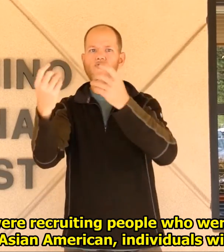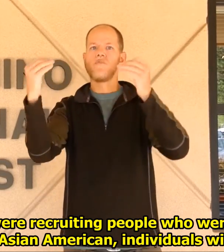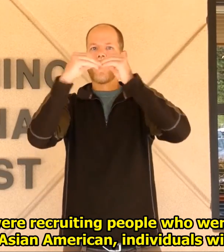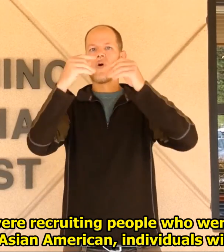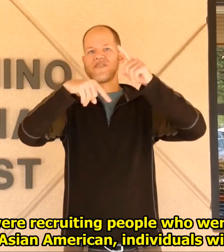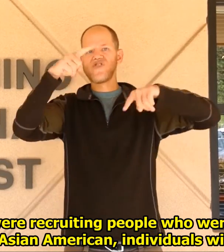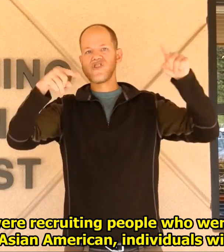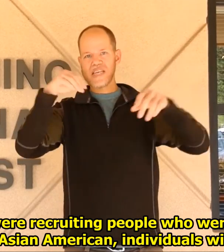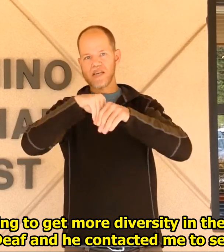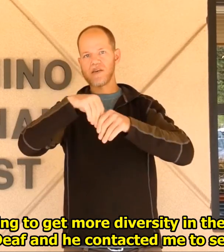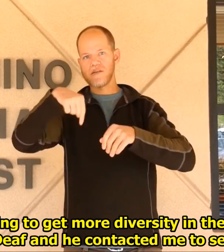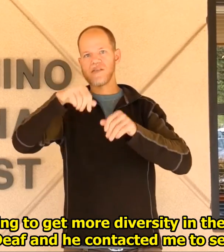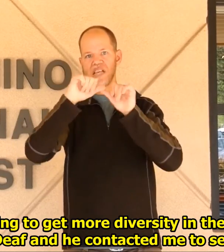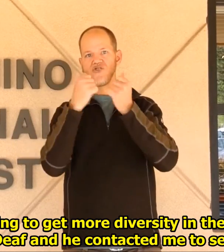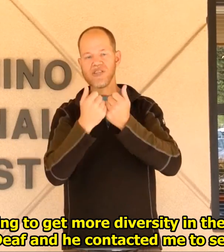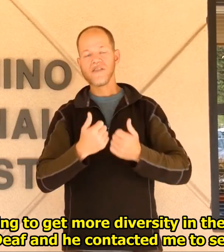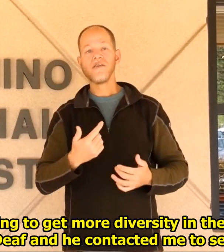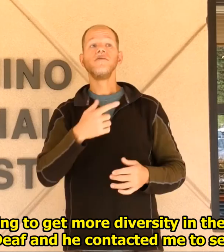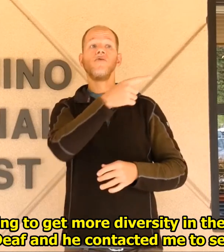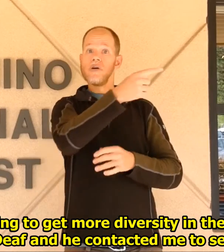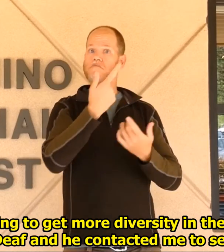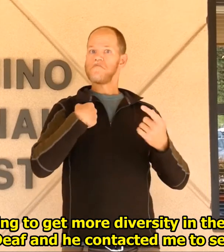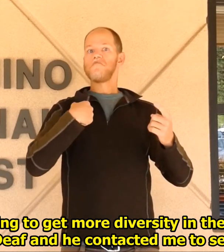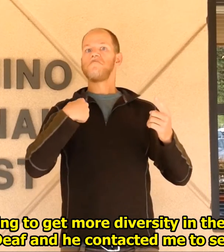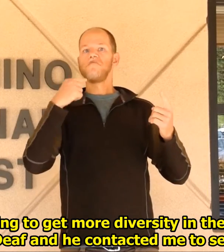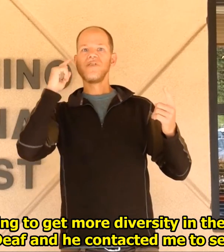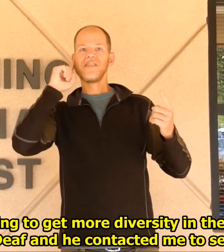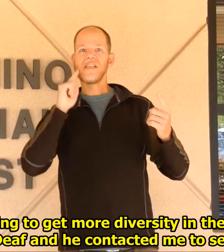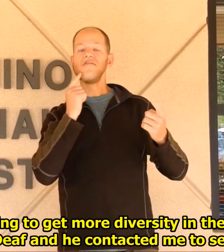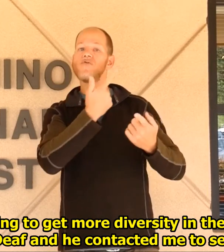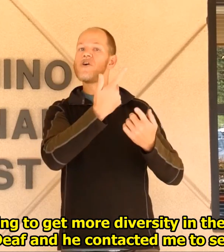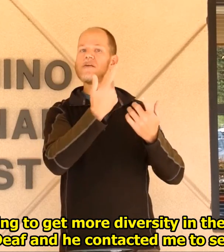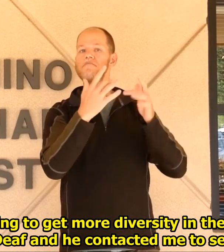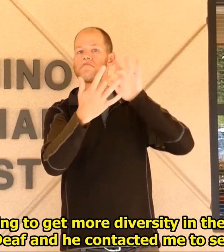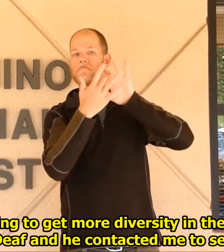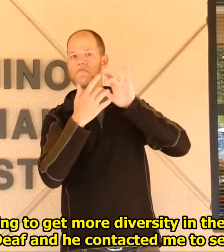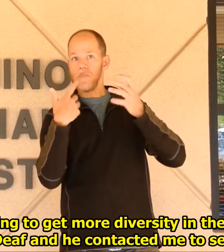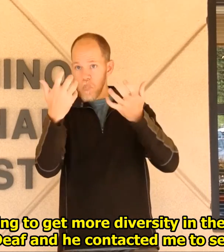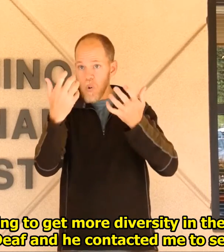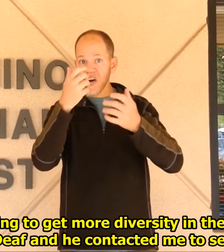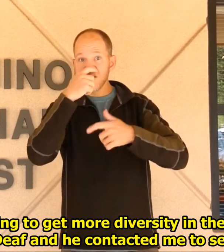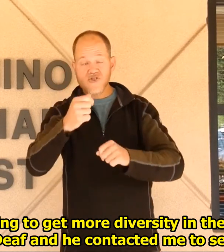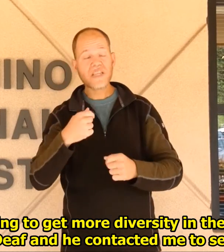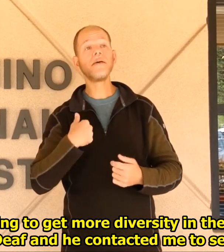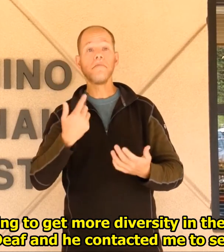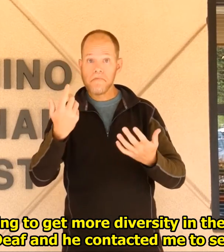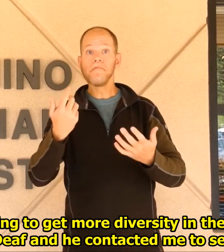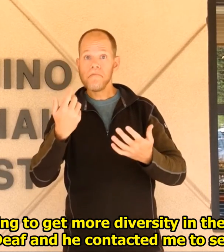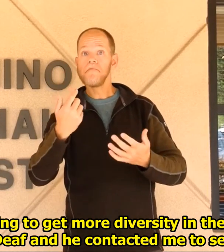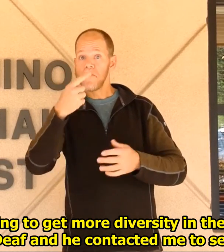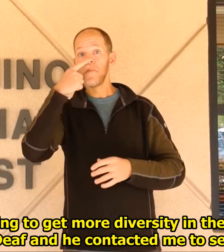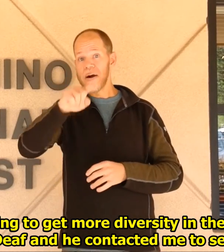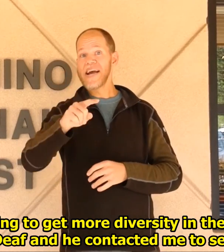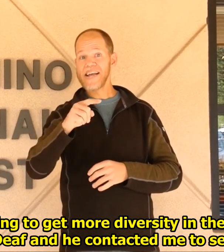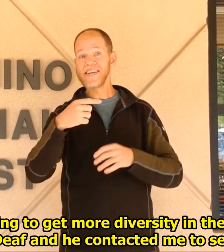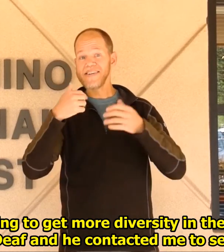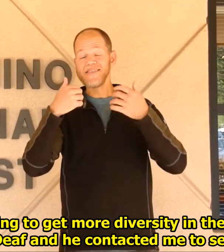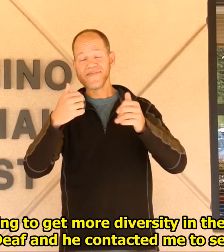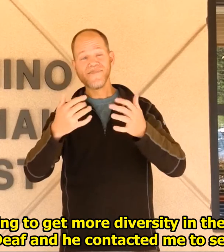individuals with disabilities. They were trying to get more diversity in the agency. He knew that I was Deaf and he